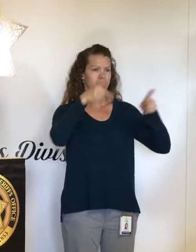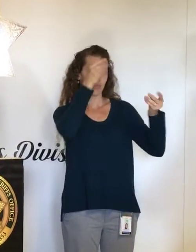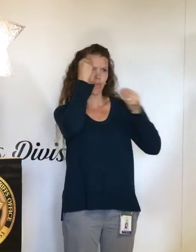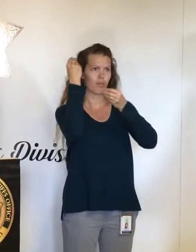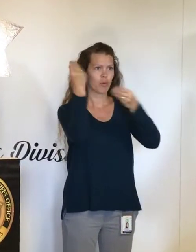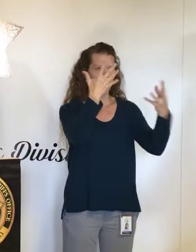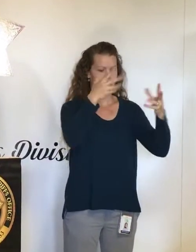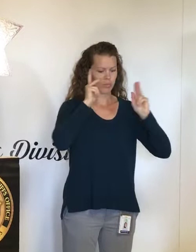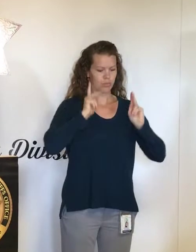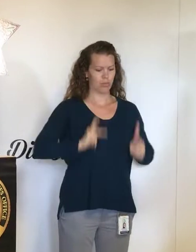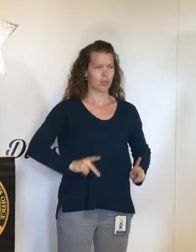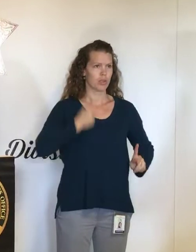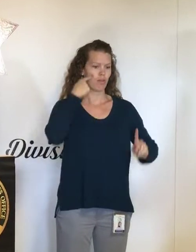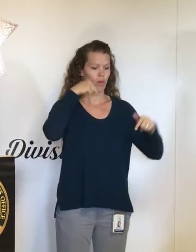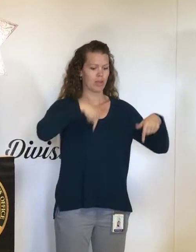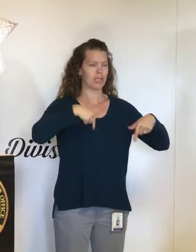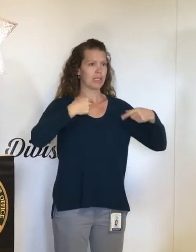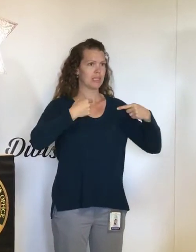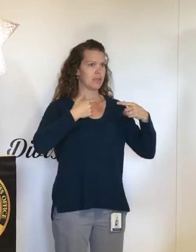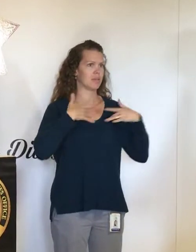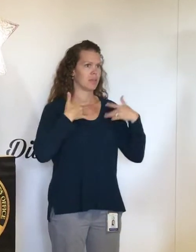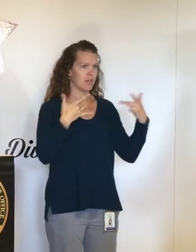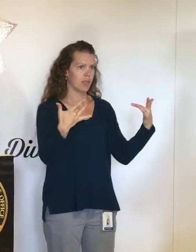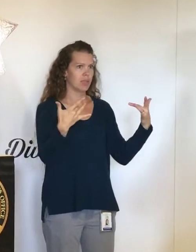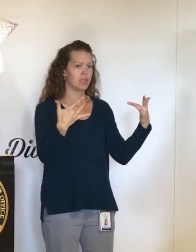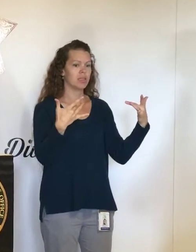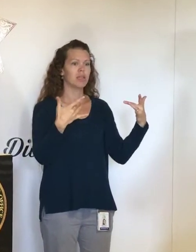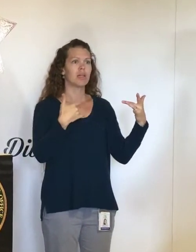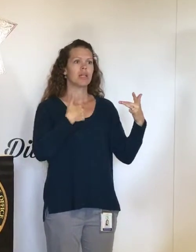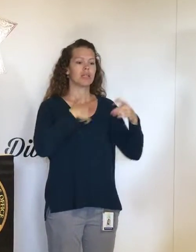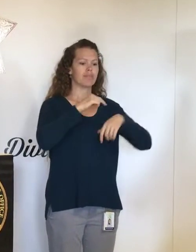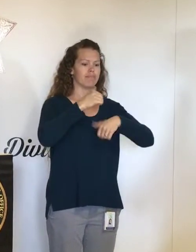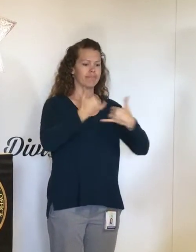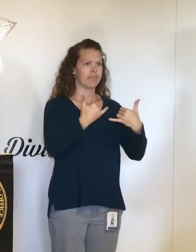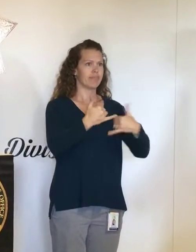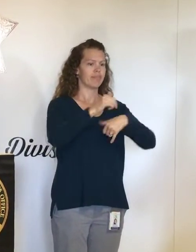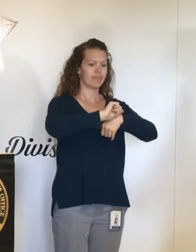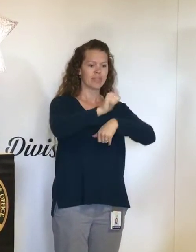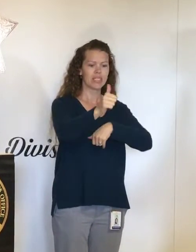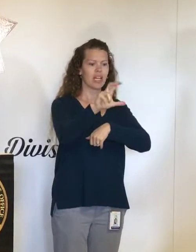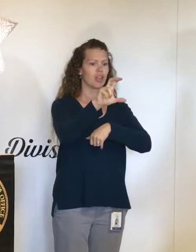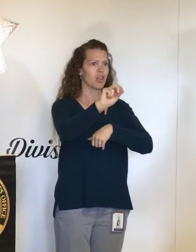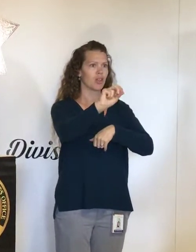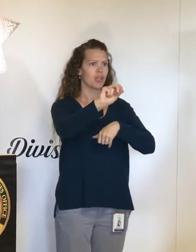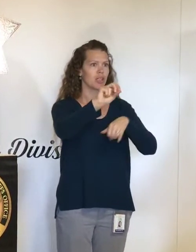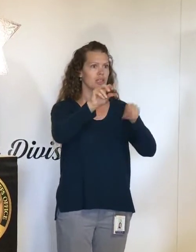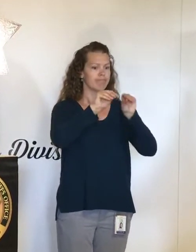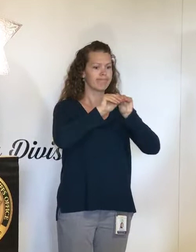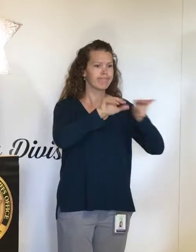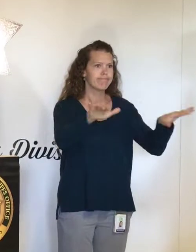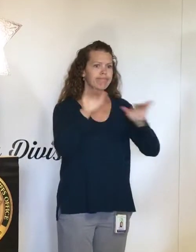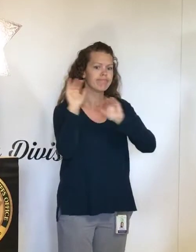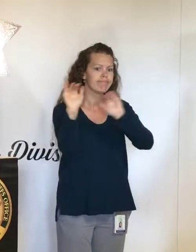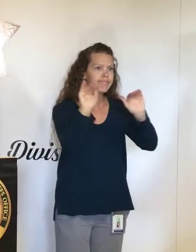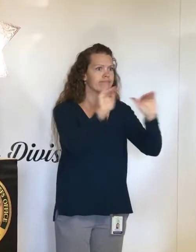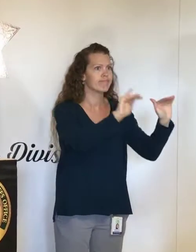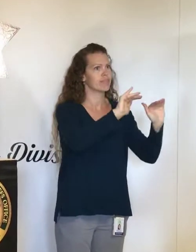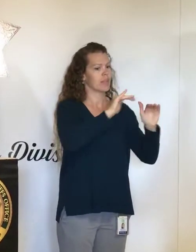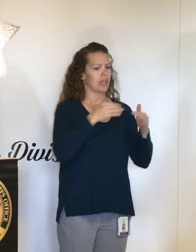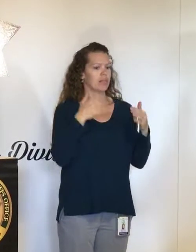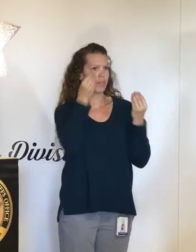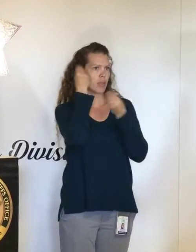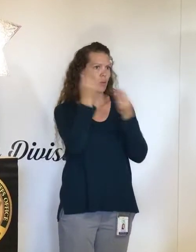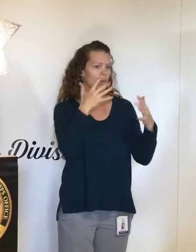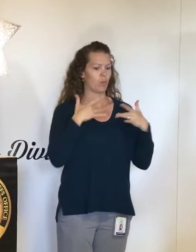10-30 news conference for the Public Safety Power Shutoff event as it affects Combo County. Today,